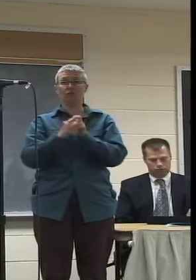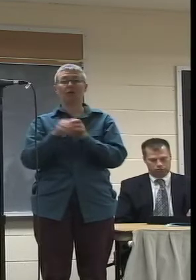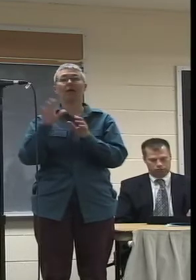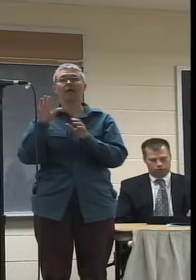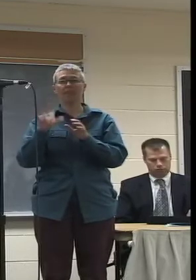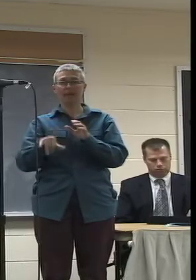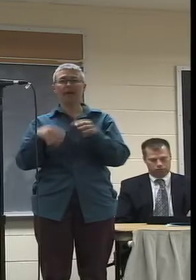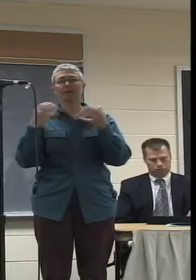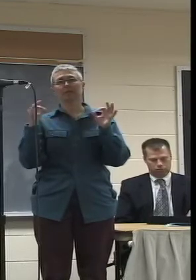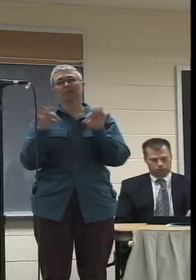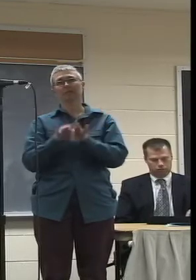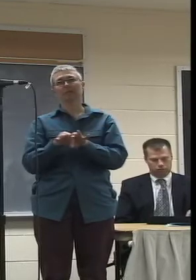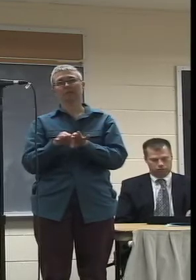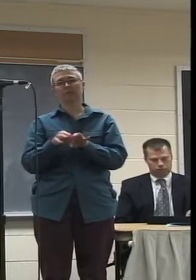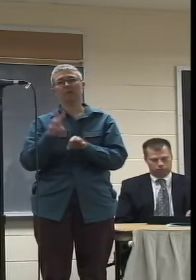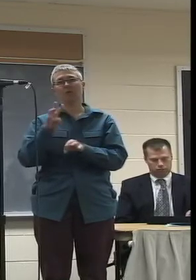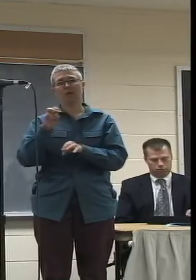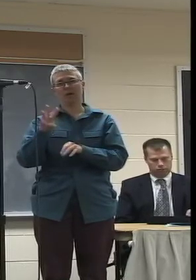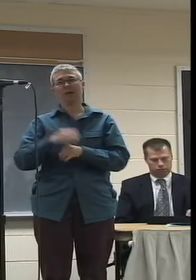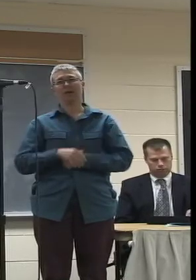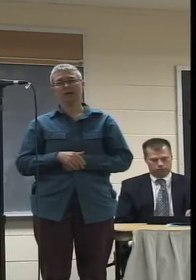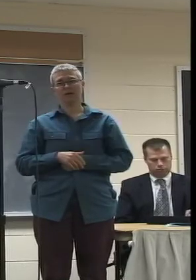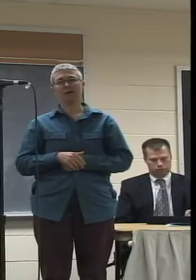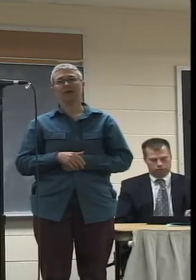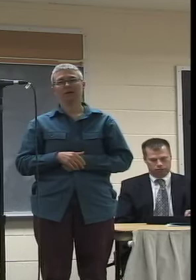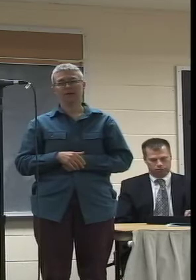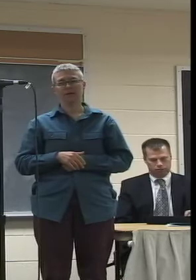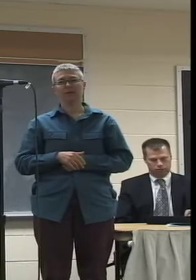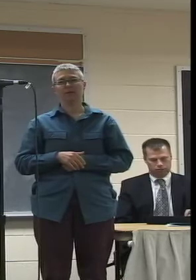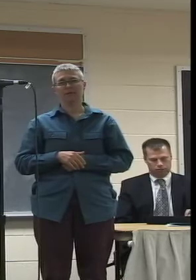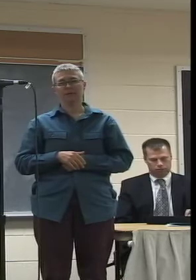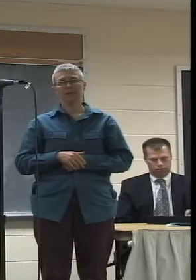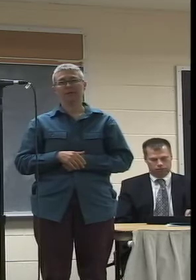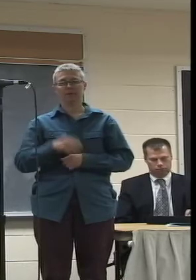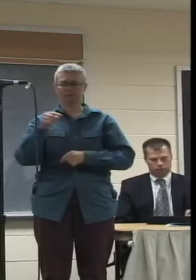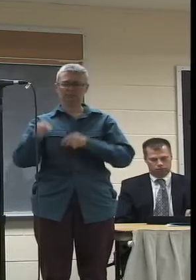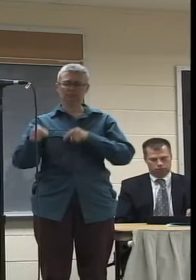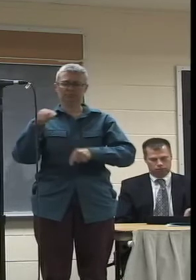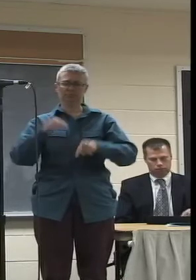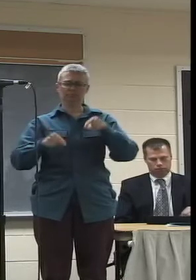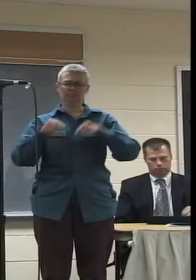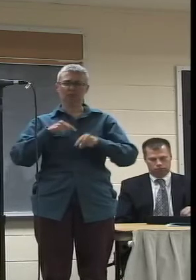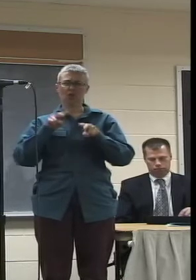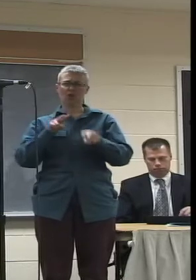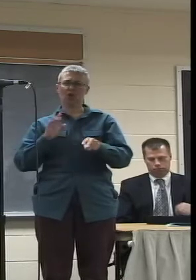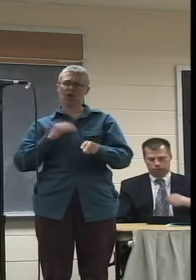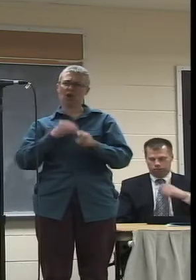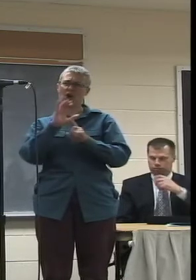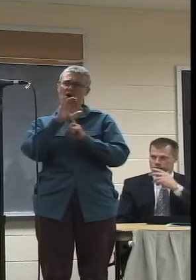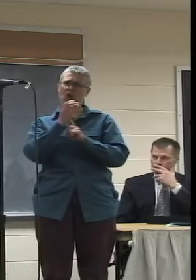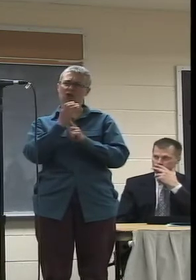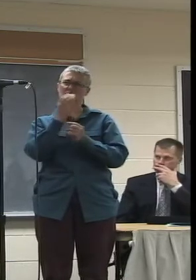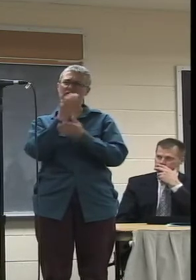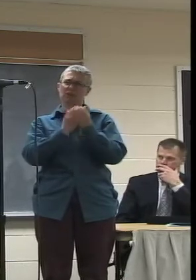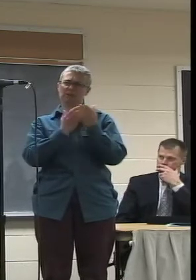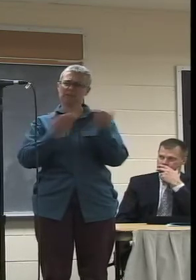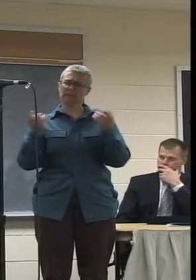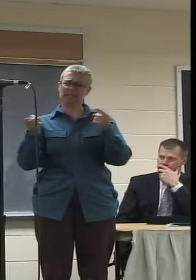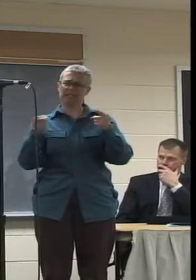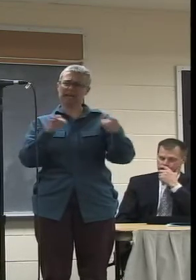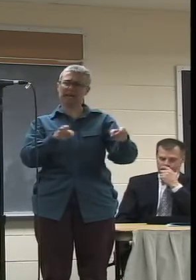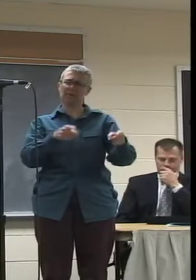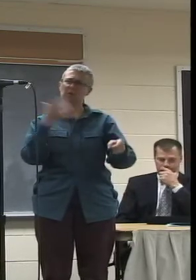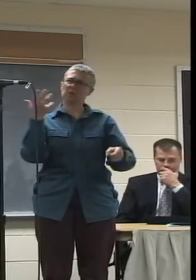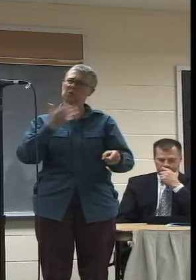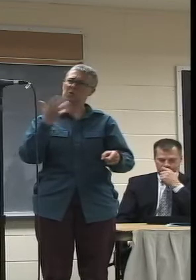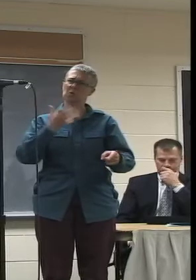so when you take a step back and you look at a couple of really disturbing trends in our culture, I think one of them is just the state of media.